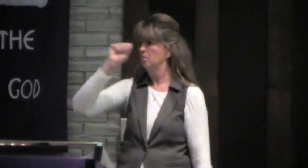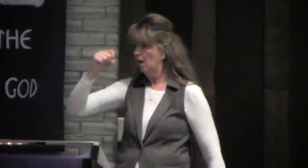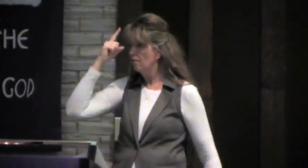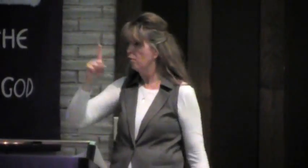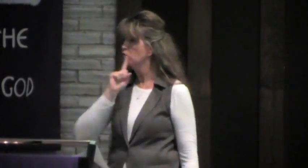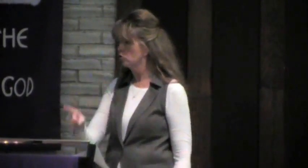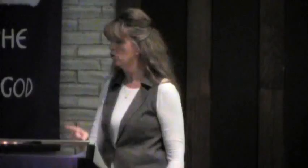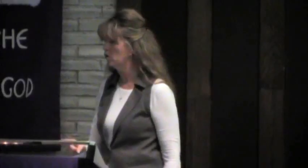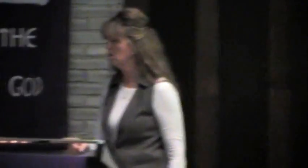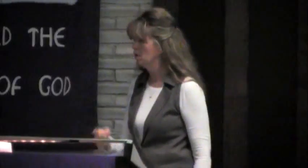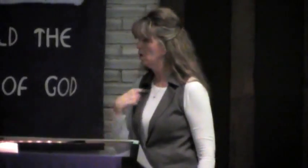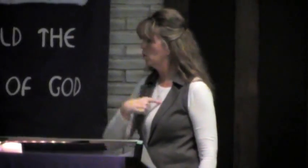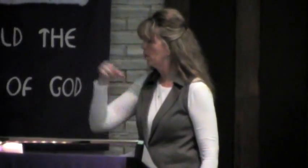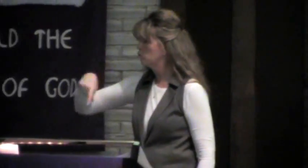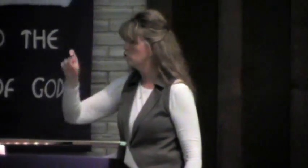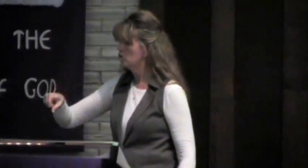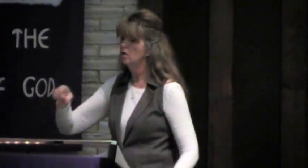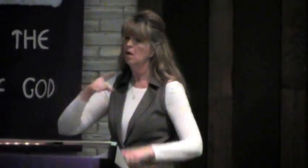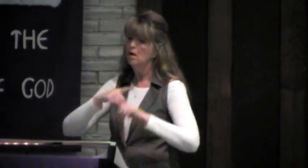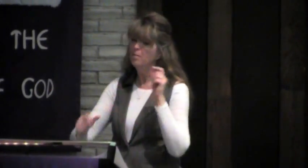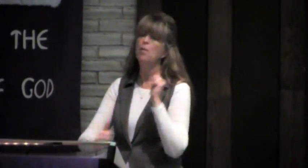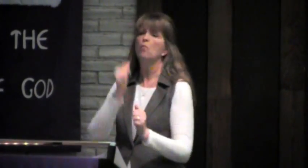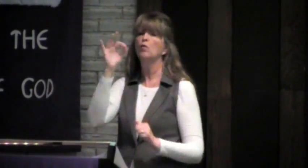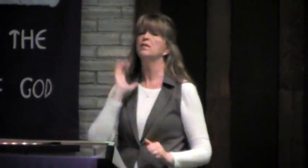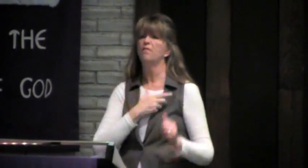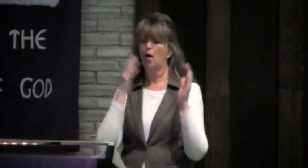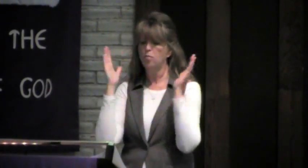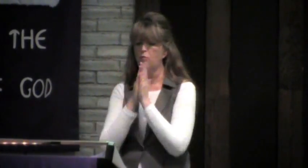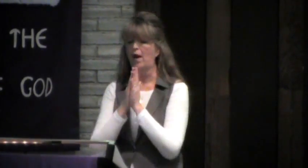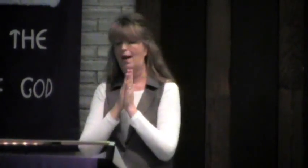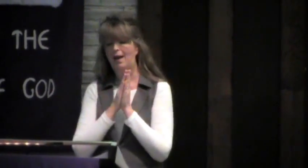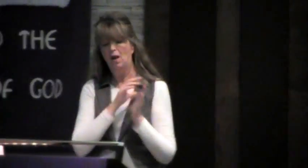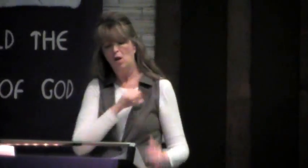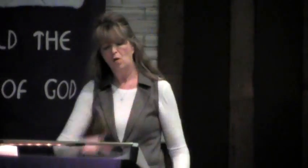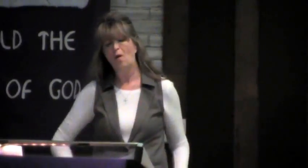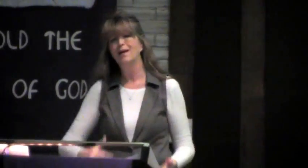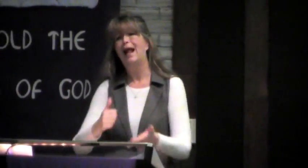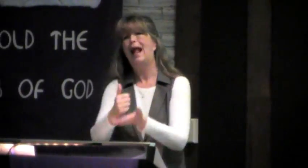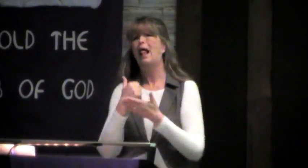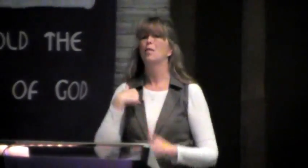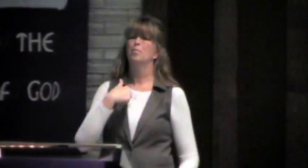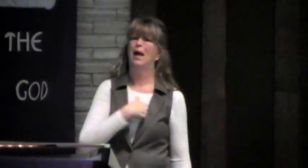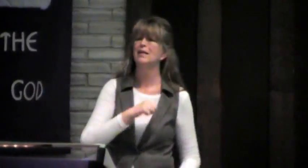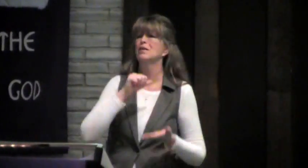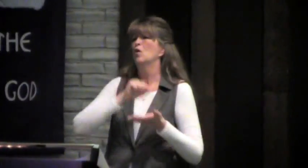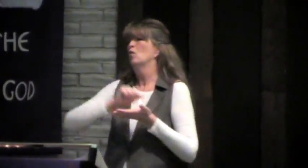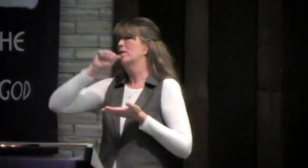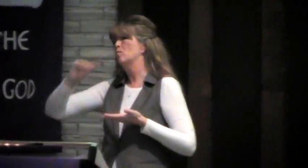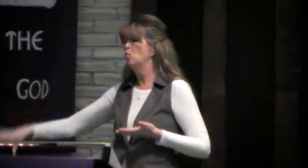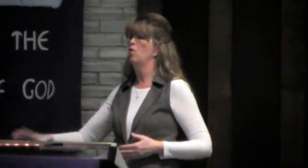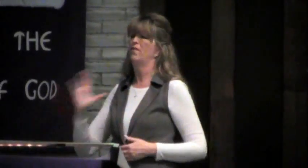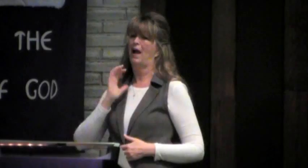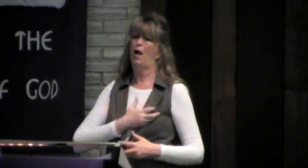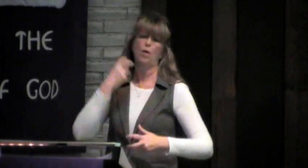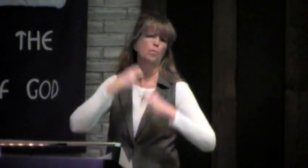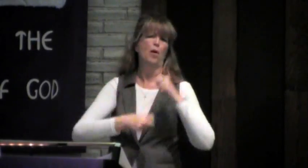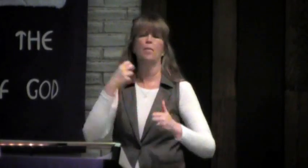wants to hear us. God wants us to communicate with God. But a lot of people say, oh, God, help us